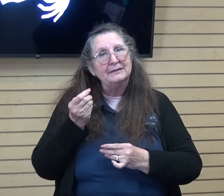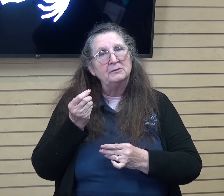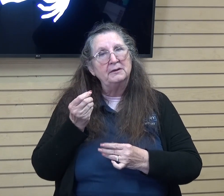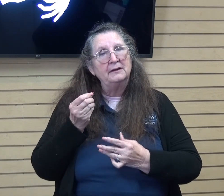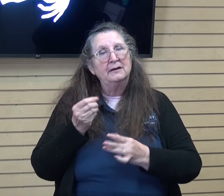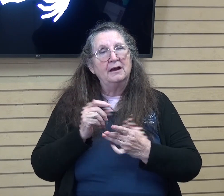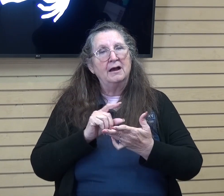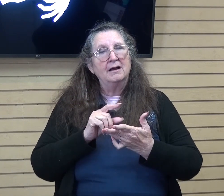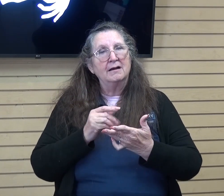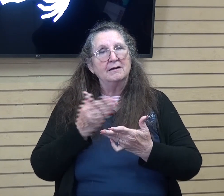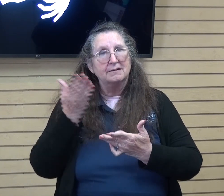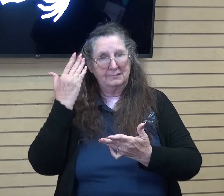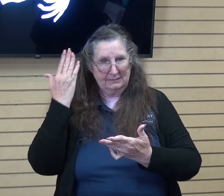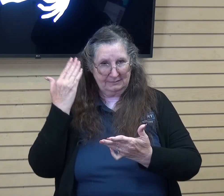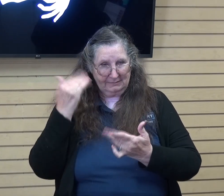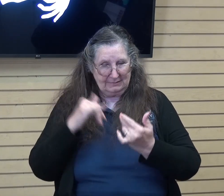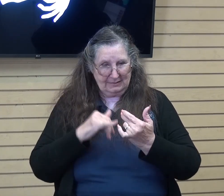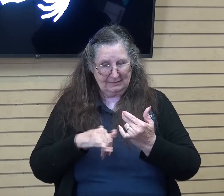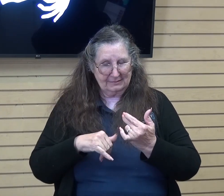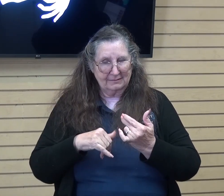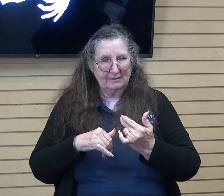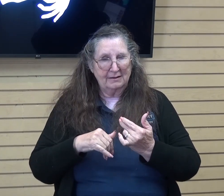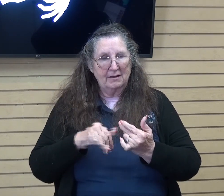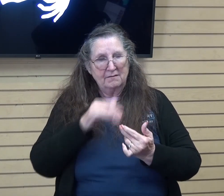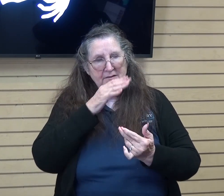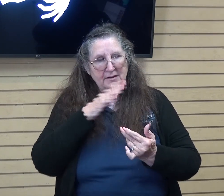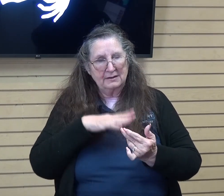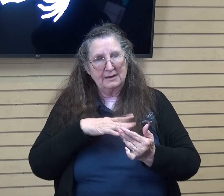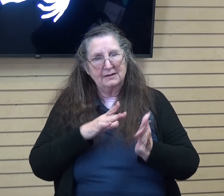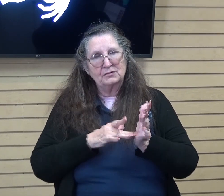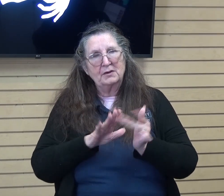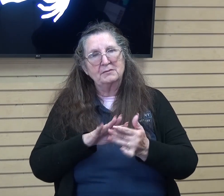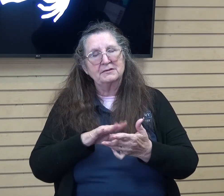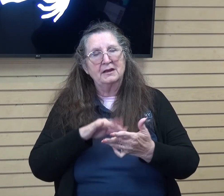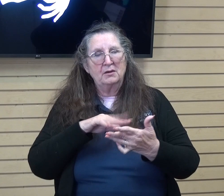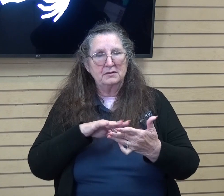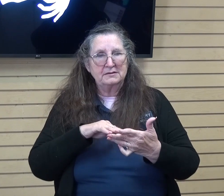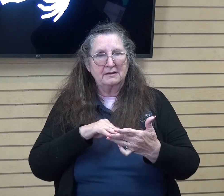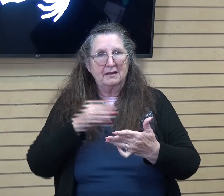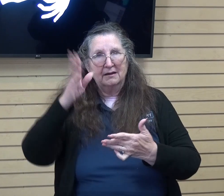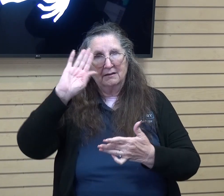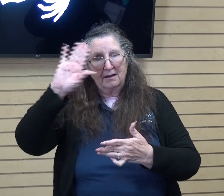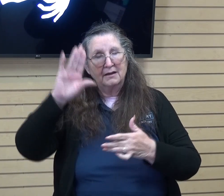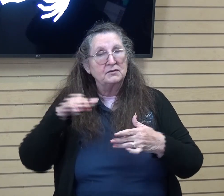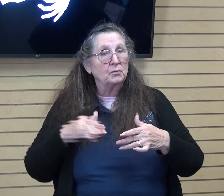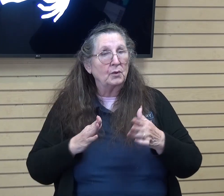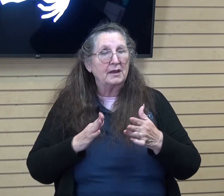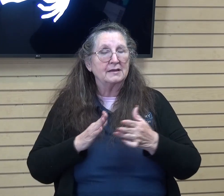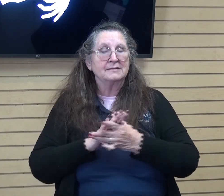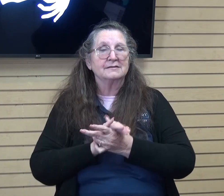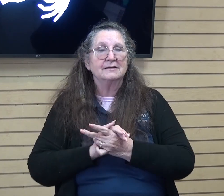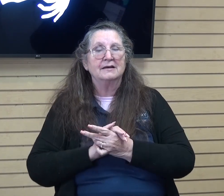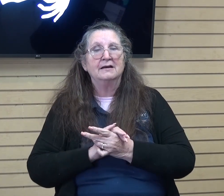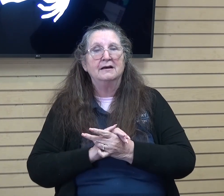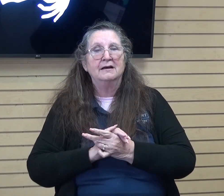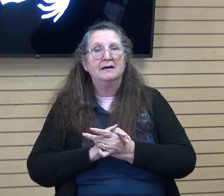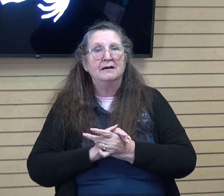last uh lesson for our ladies bible study we were going over god's ways and lo and behold